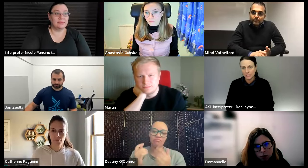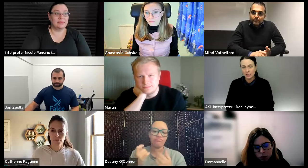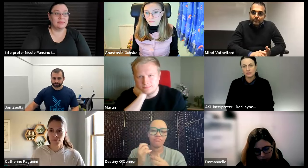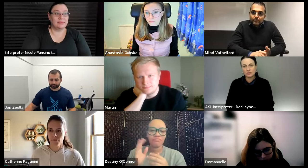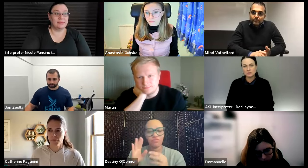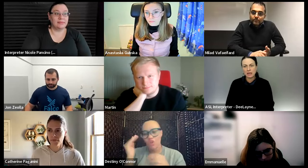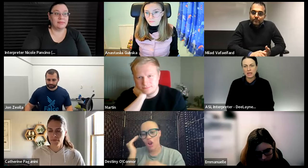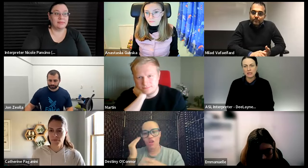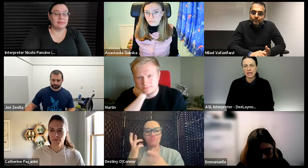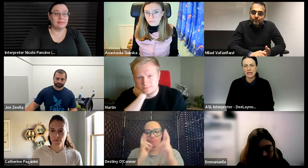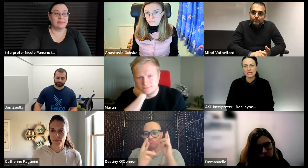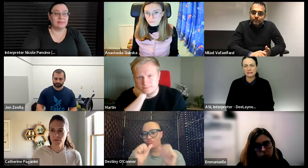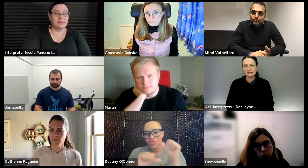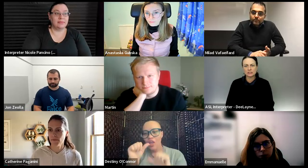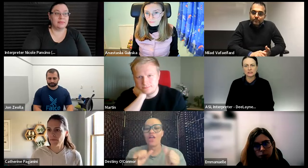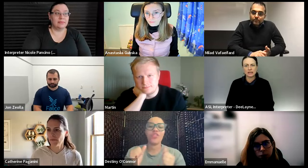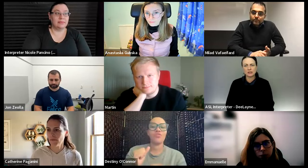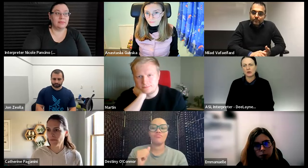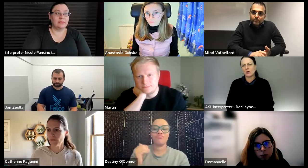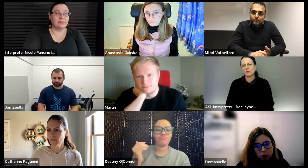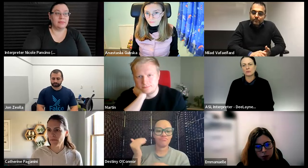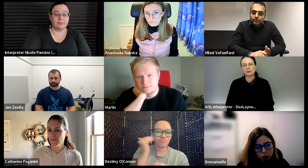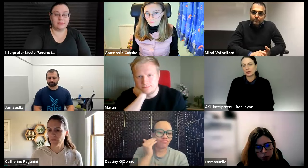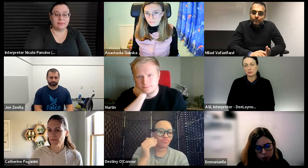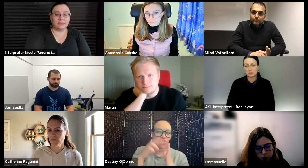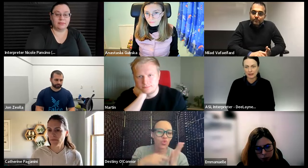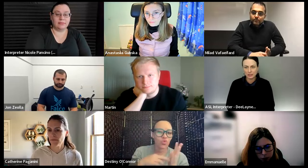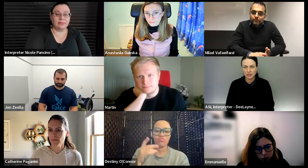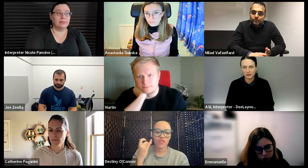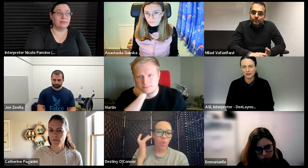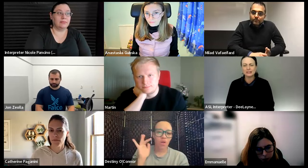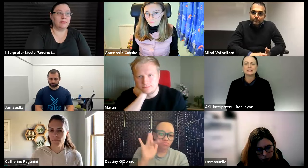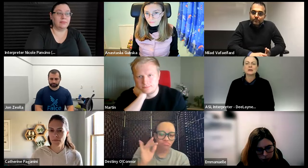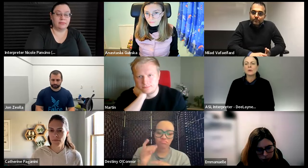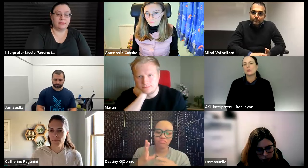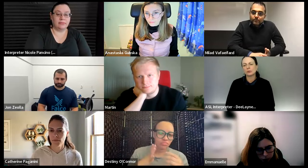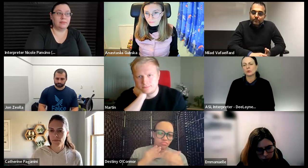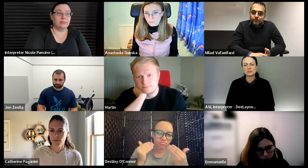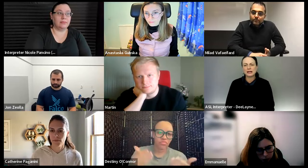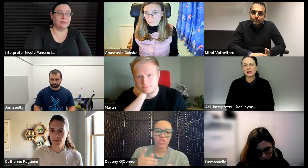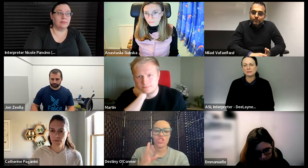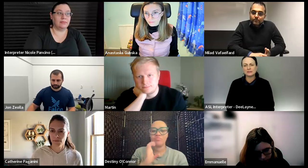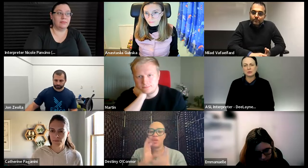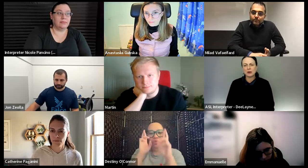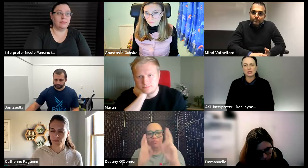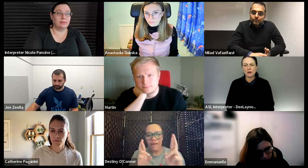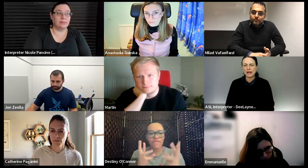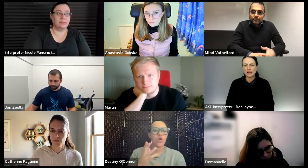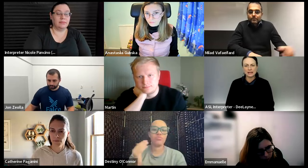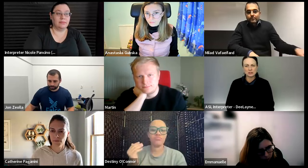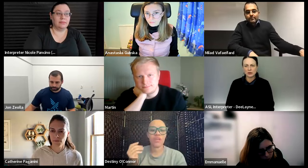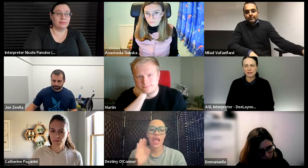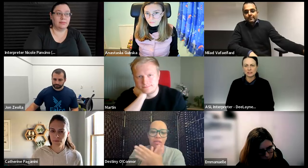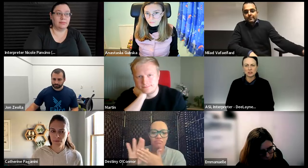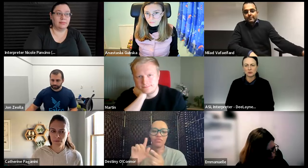conduct for this meeting and just to let you know we're here to respect each other we know the rules um if you want to go